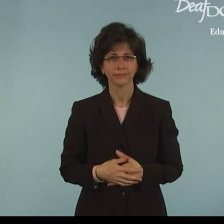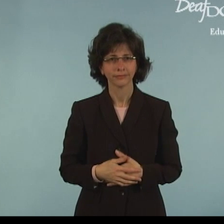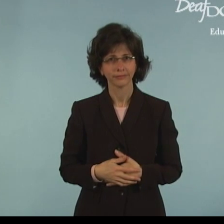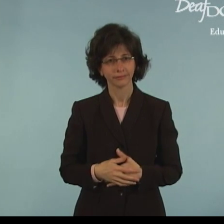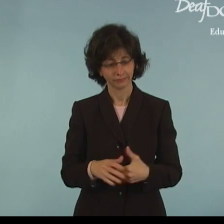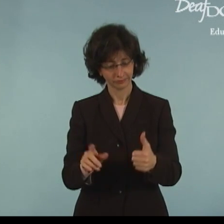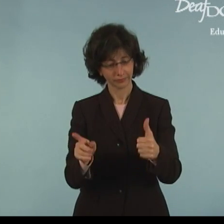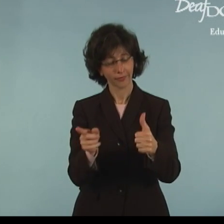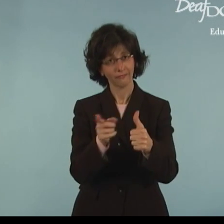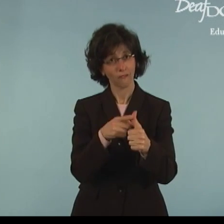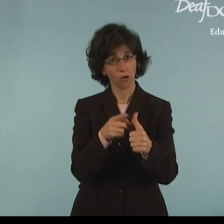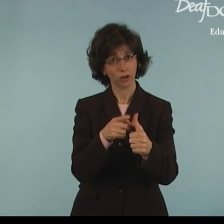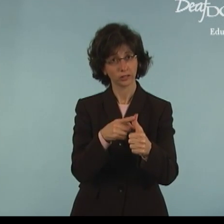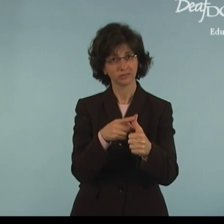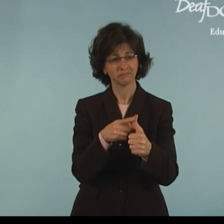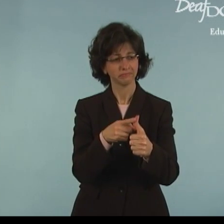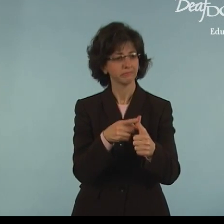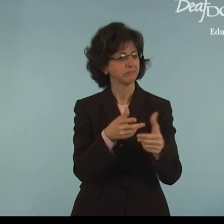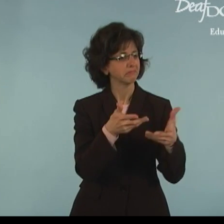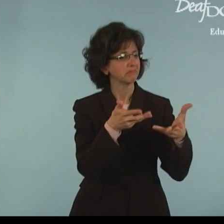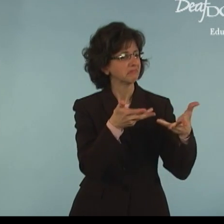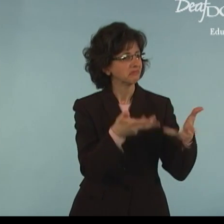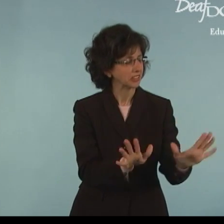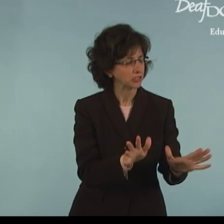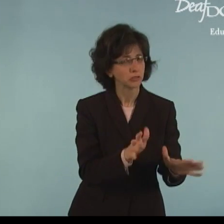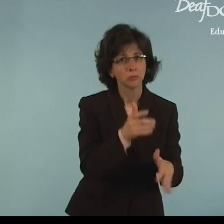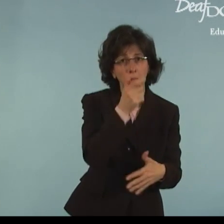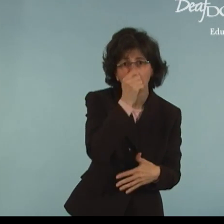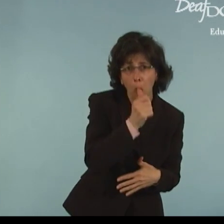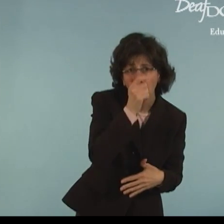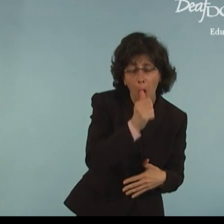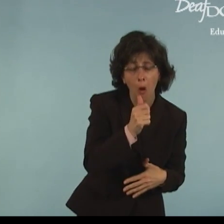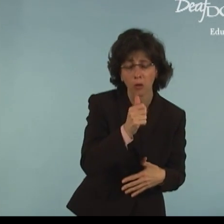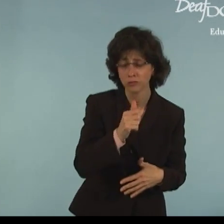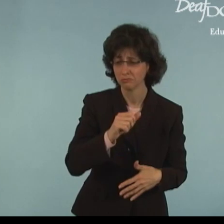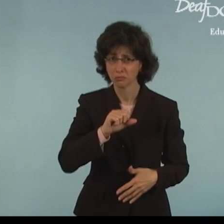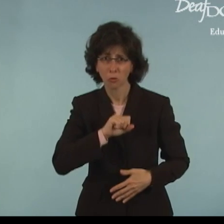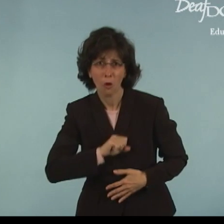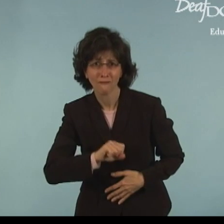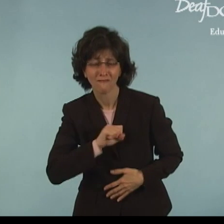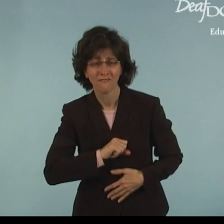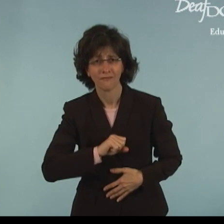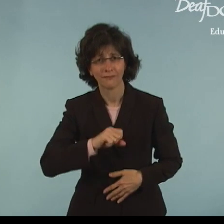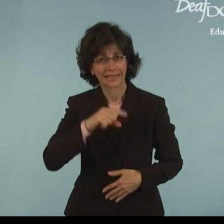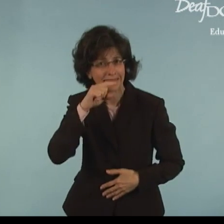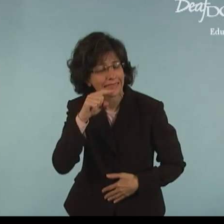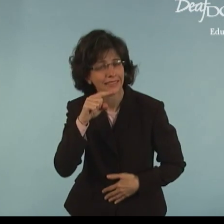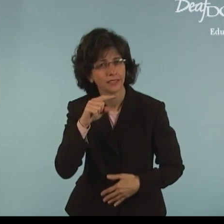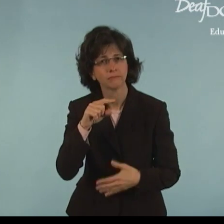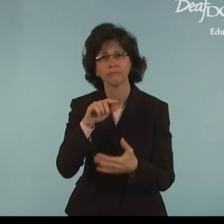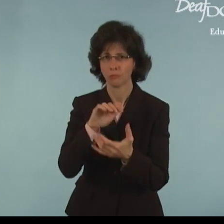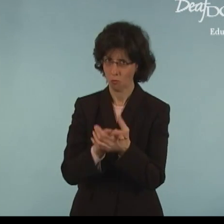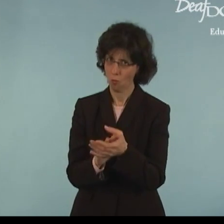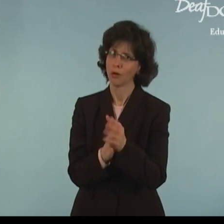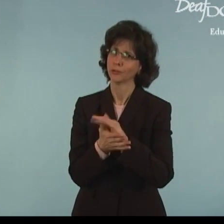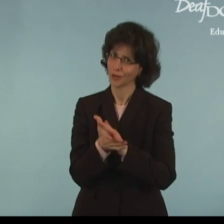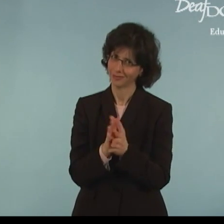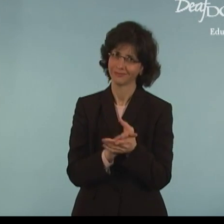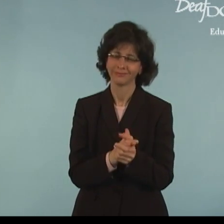One, after wiping or blowing your nose, coughing or sneezing, wash